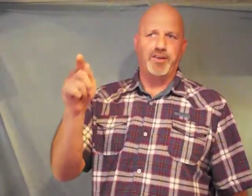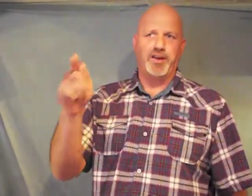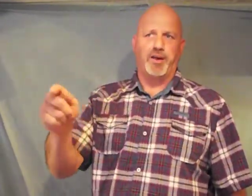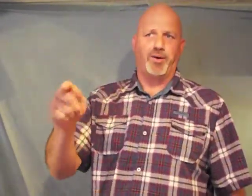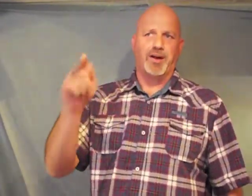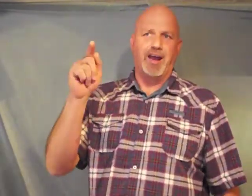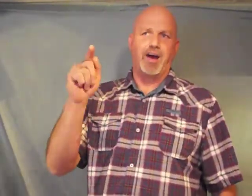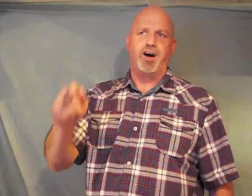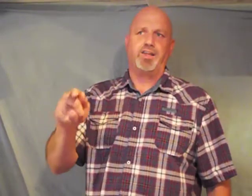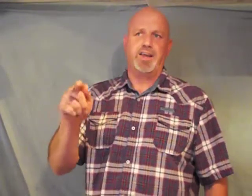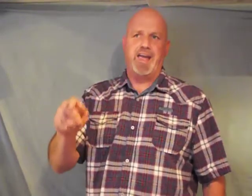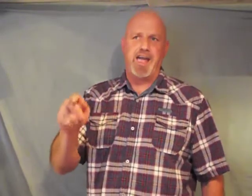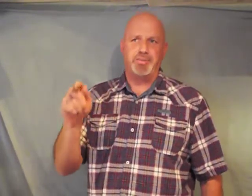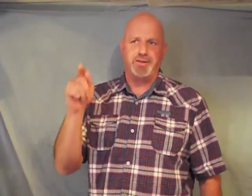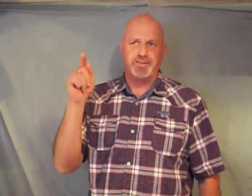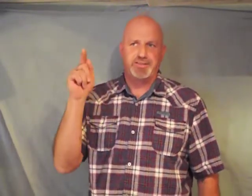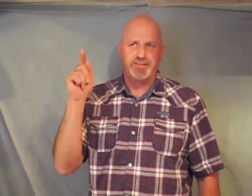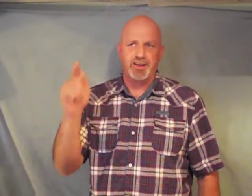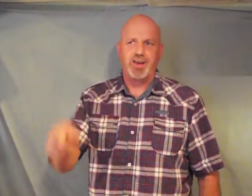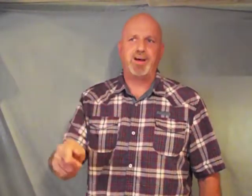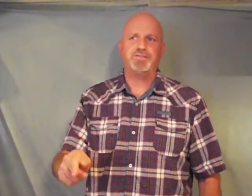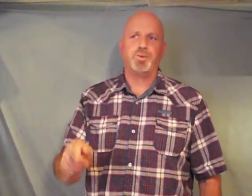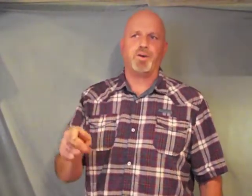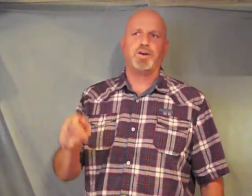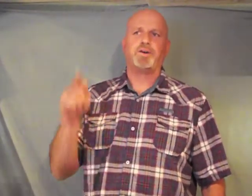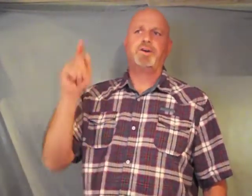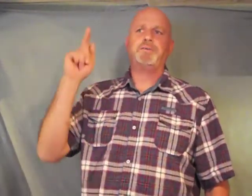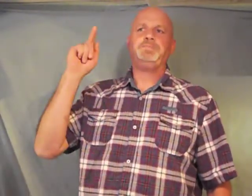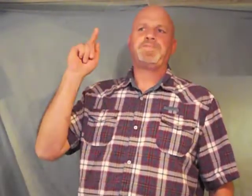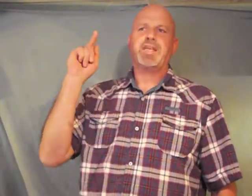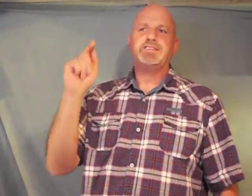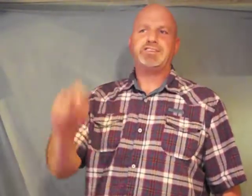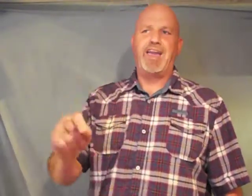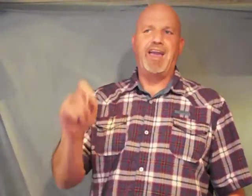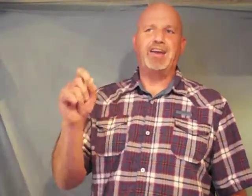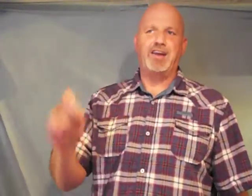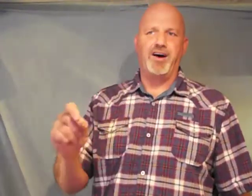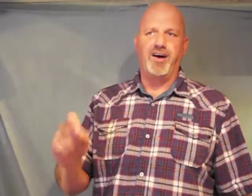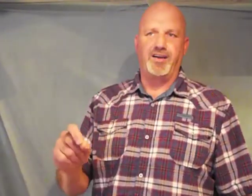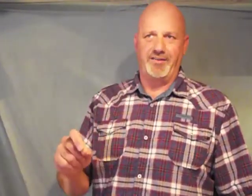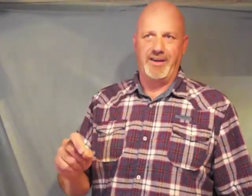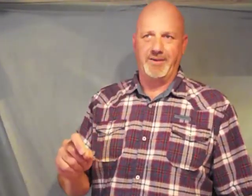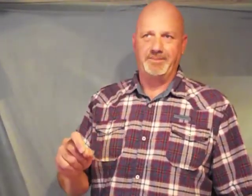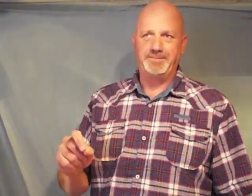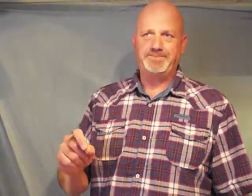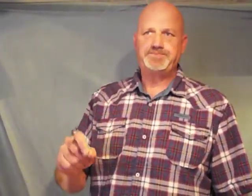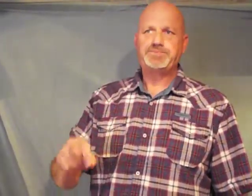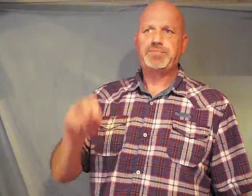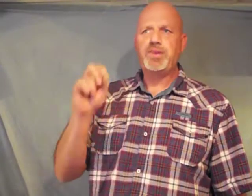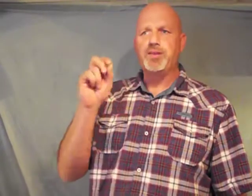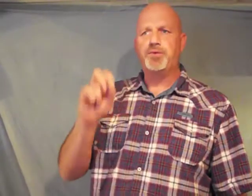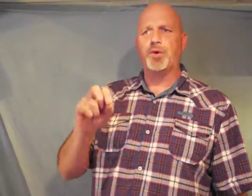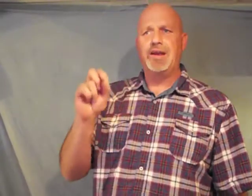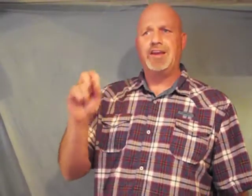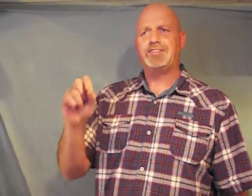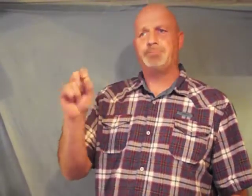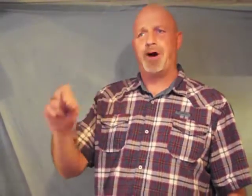the Lord let all the inhabitants of the world stand in awe of him for he spoke